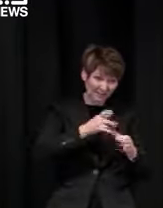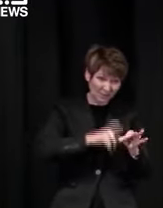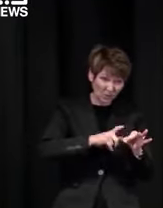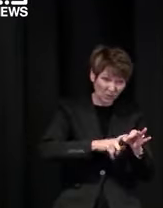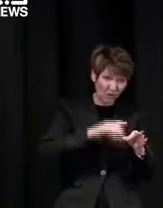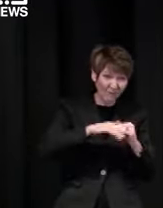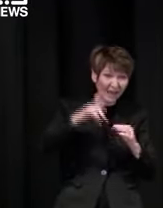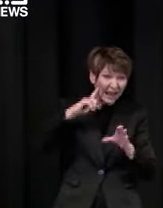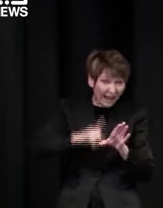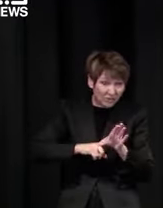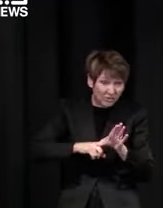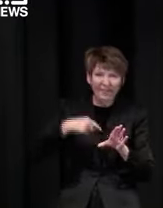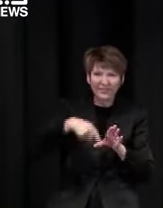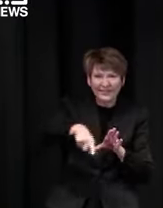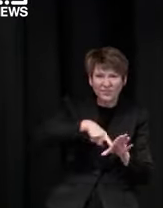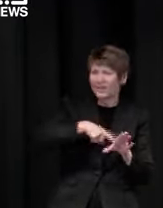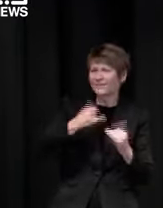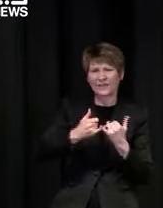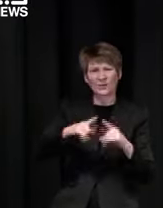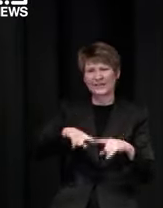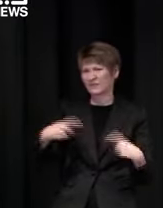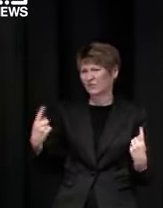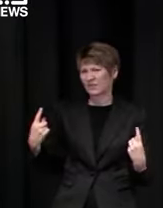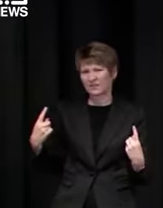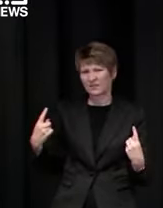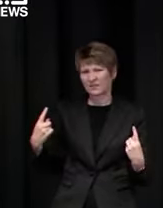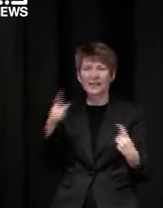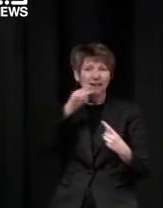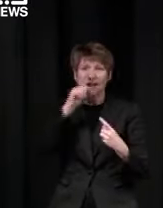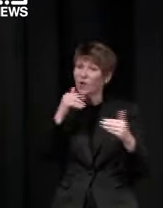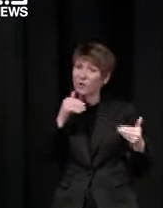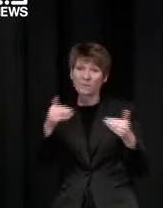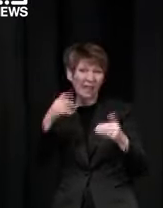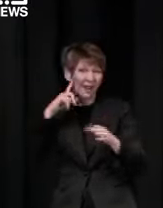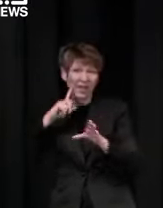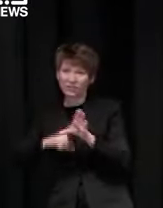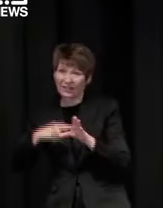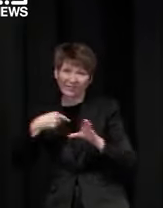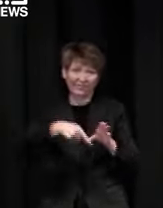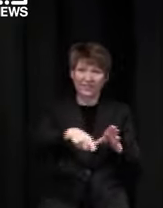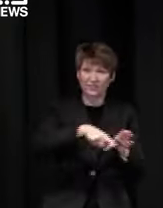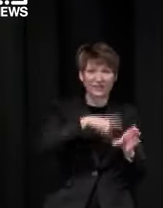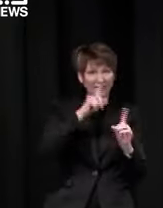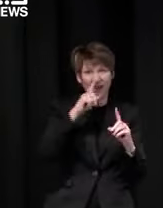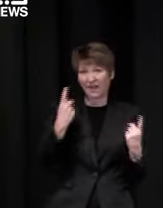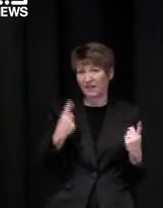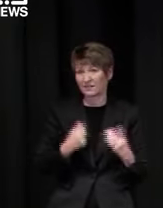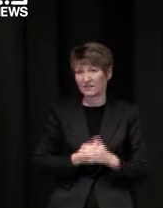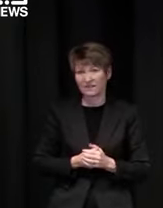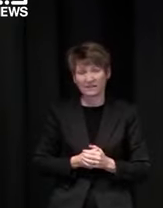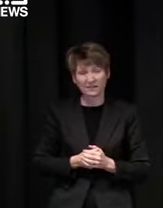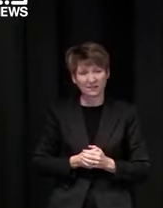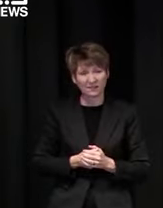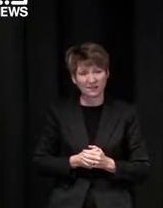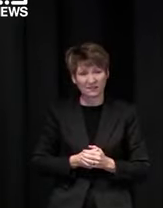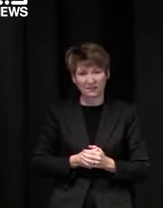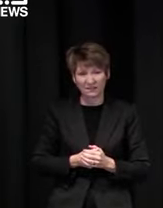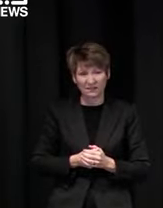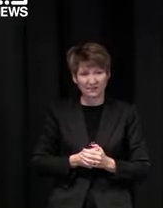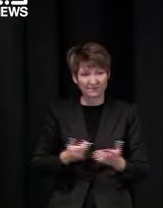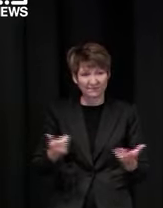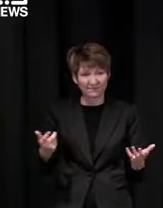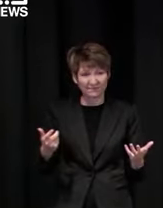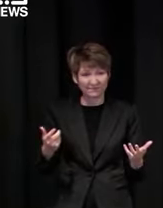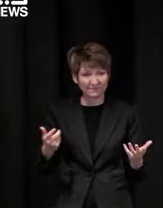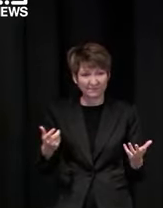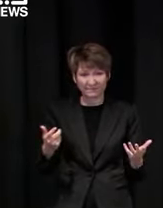we're 12 months on and again i just say uh those sorts of capacity issues and 4 000 versus 1 000 that's